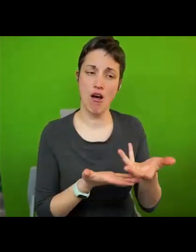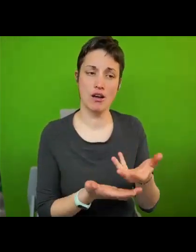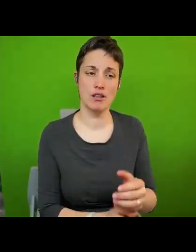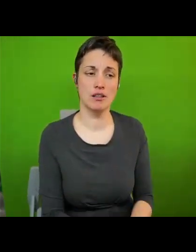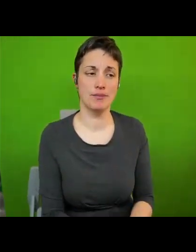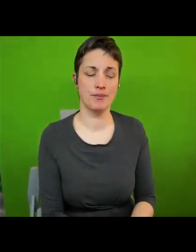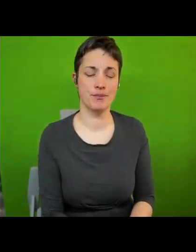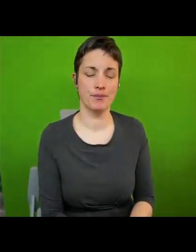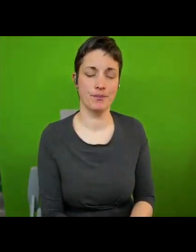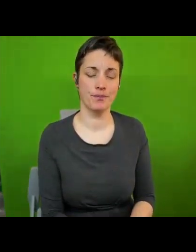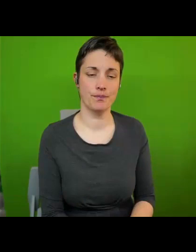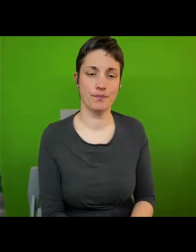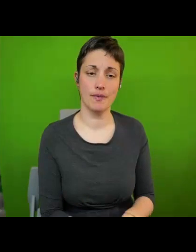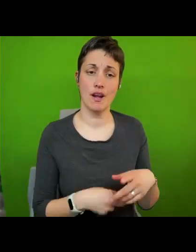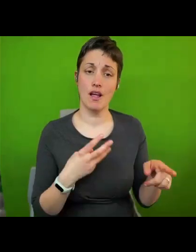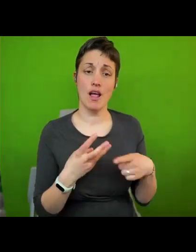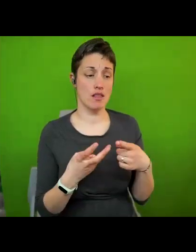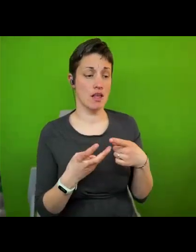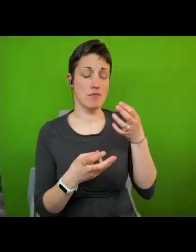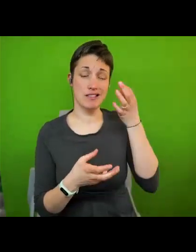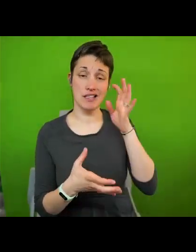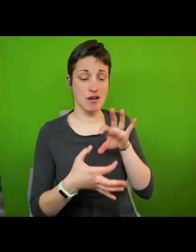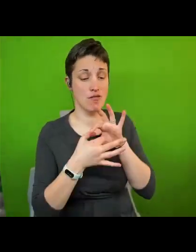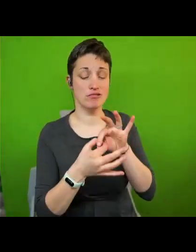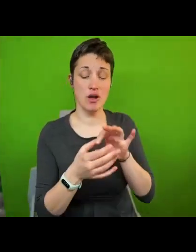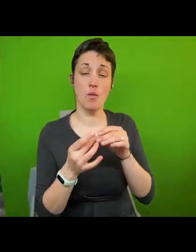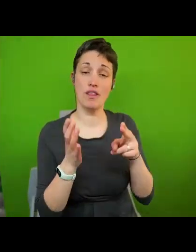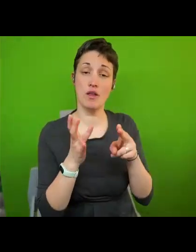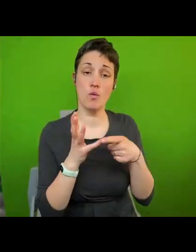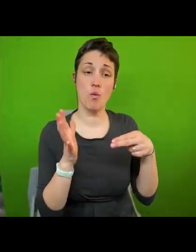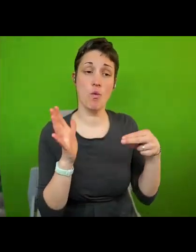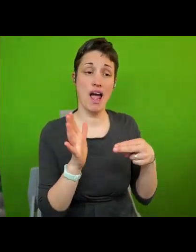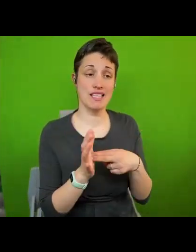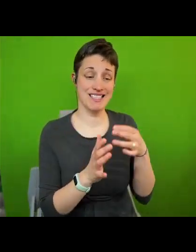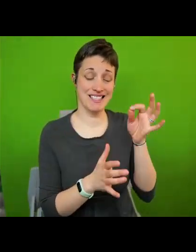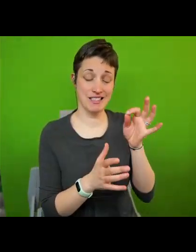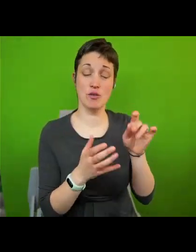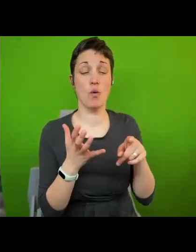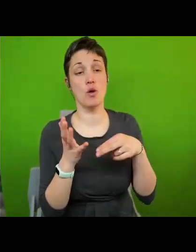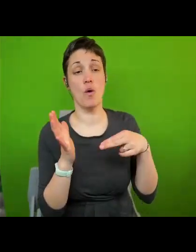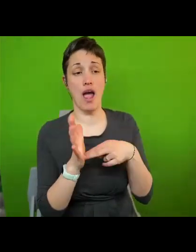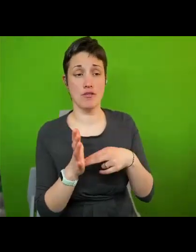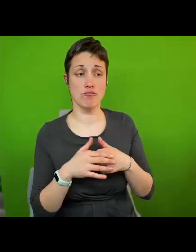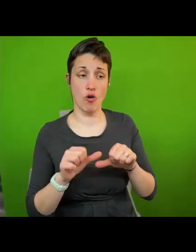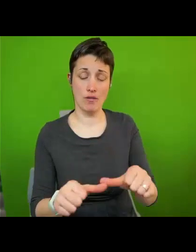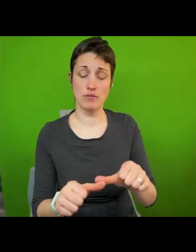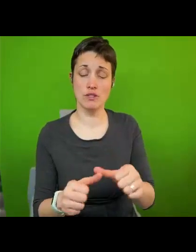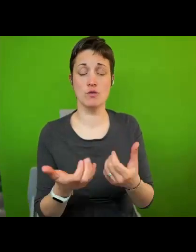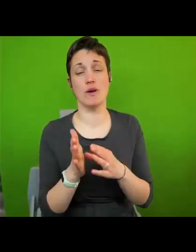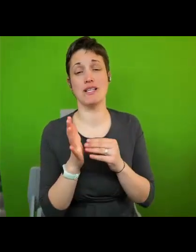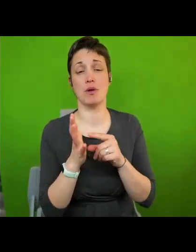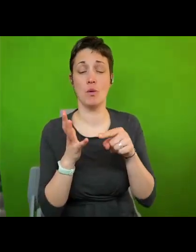other cities partner with u.n agencies and u.n programs the city of utrecht in the netherlands has